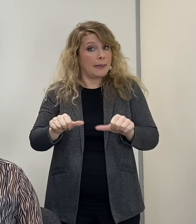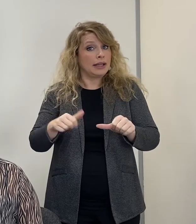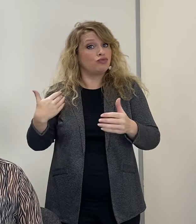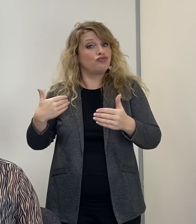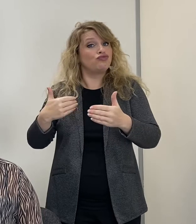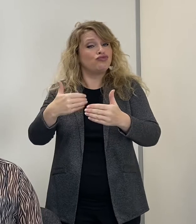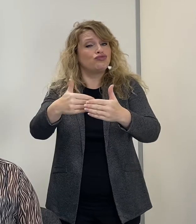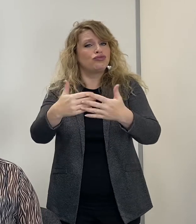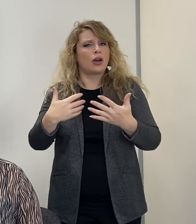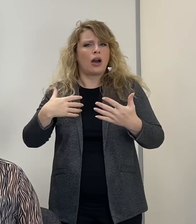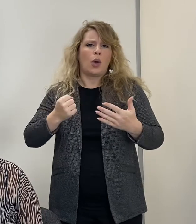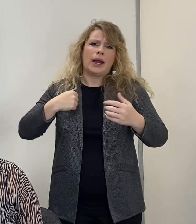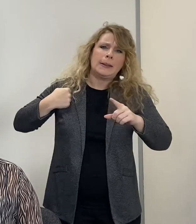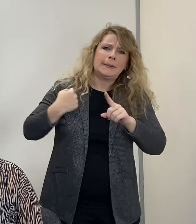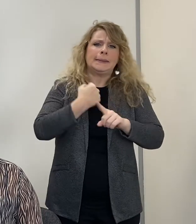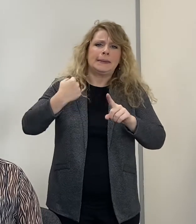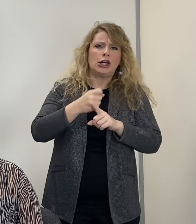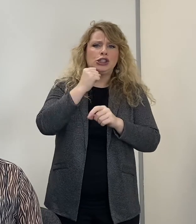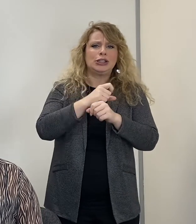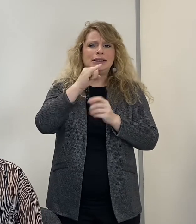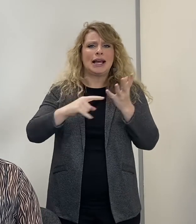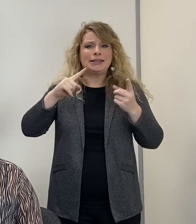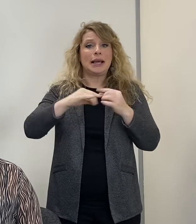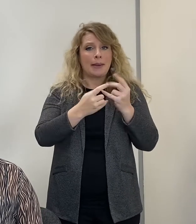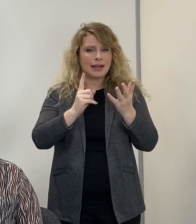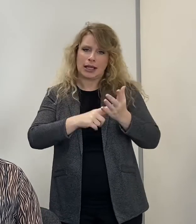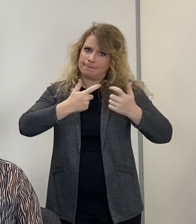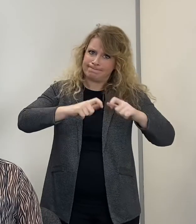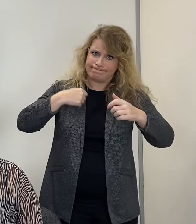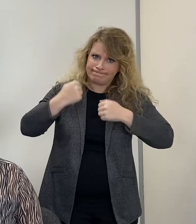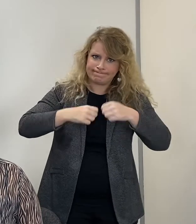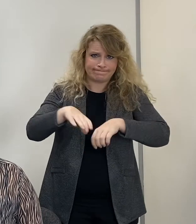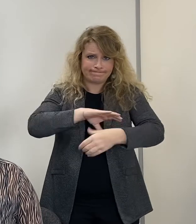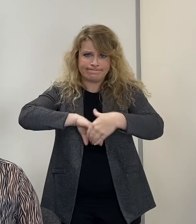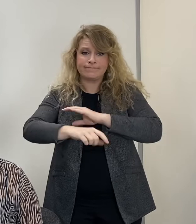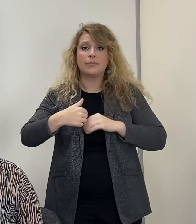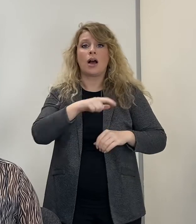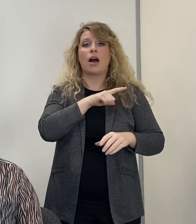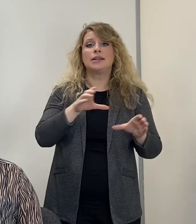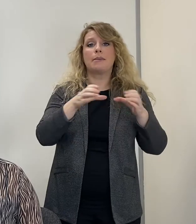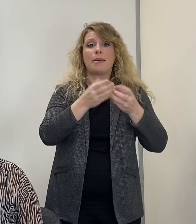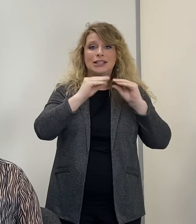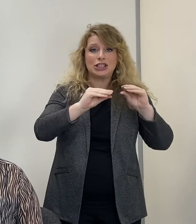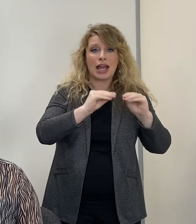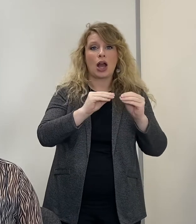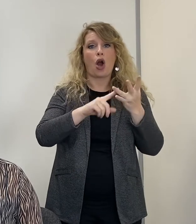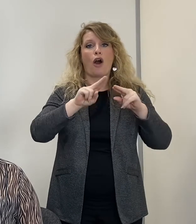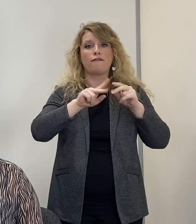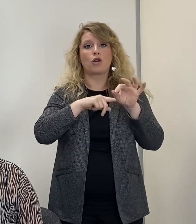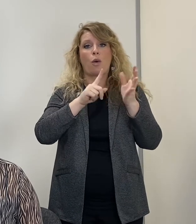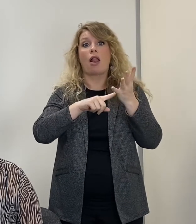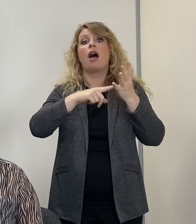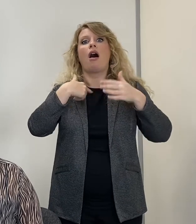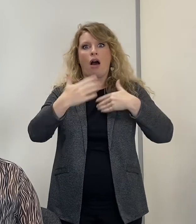Building upon our successes, our fight for a GCSE and BSL continues as both the Department of Education and Ofqual make